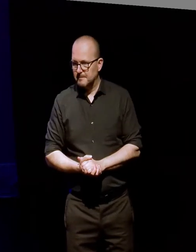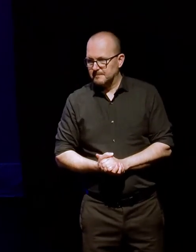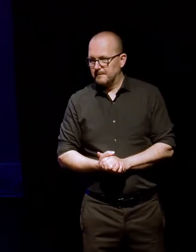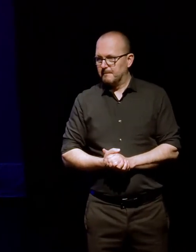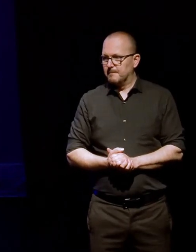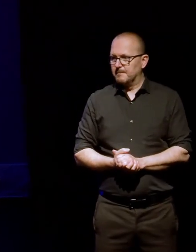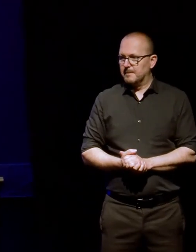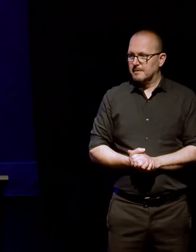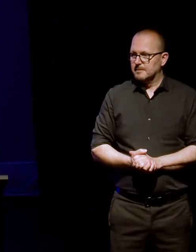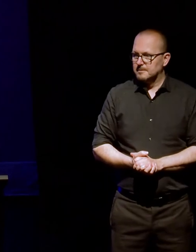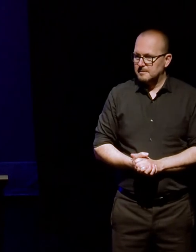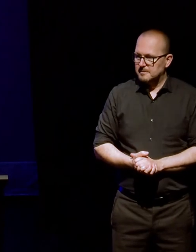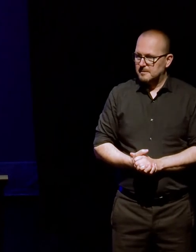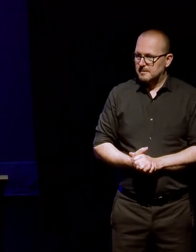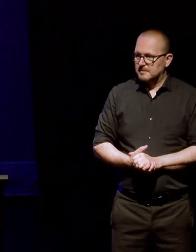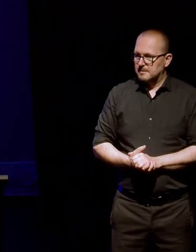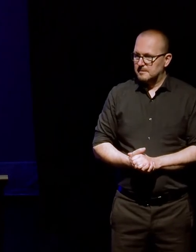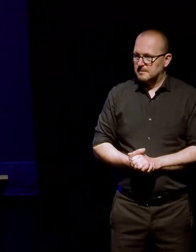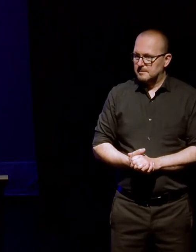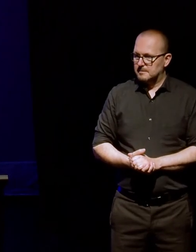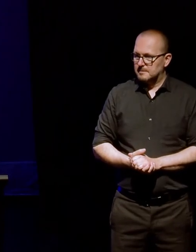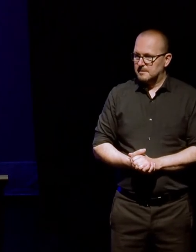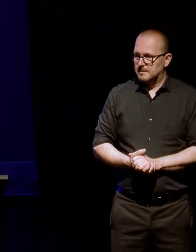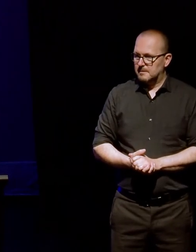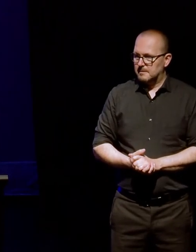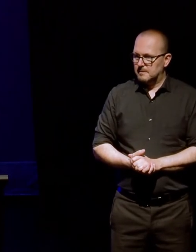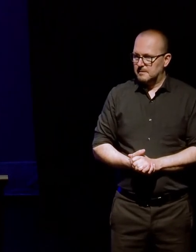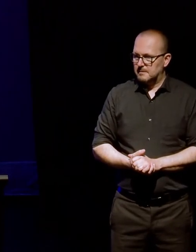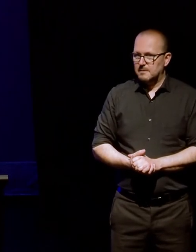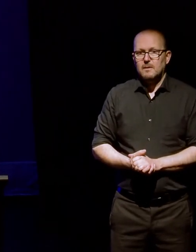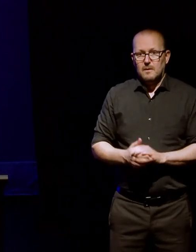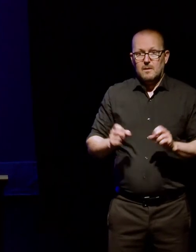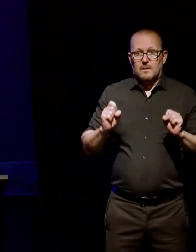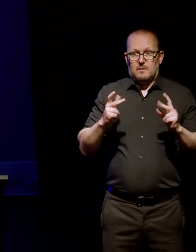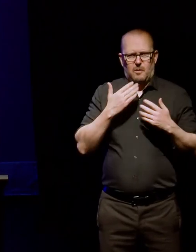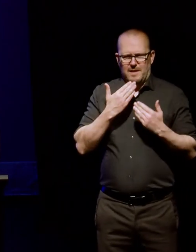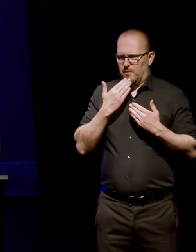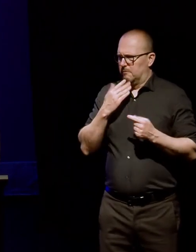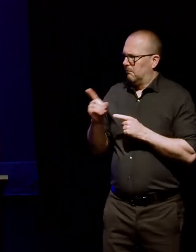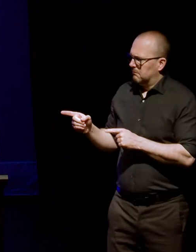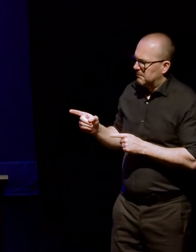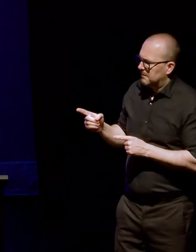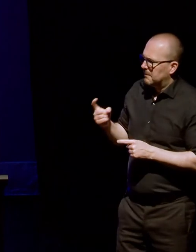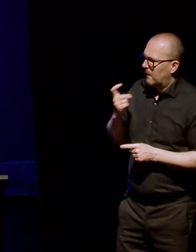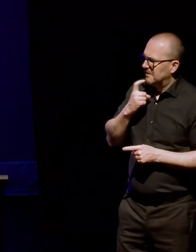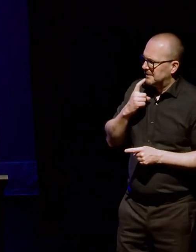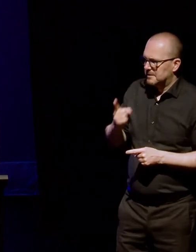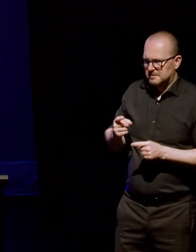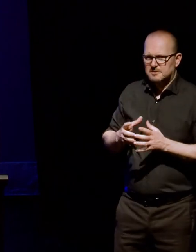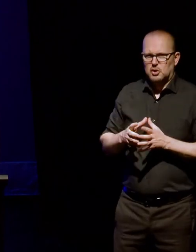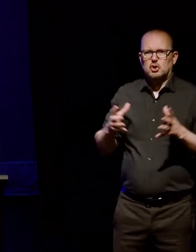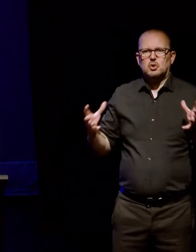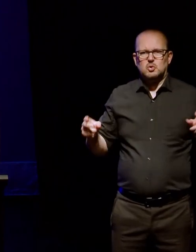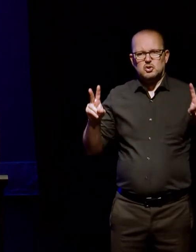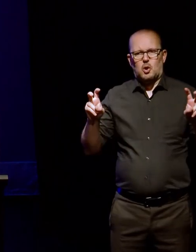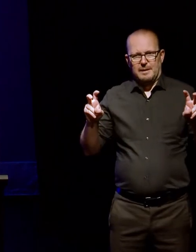Wow, thank you so much to three speakers. Um, I think this is, obviously a huge topic that a lot of, um, the GLAM